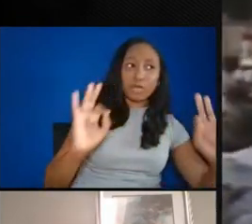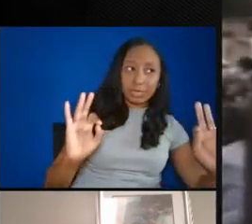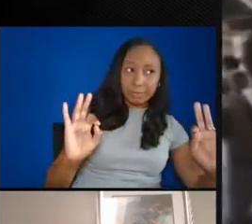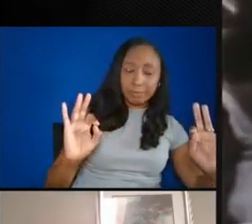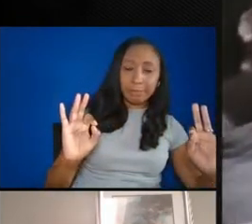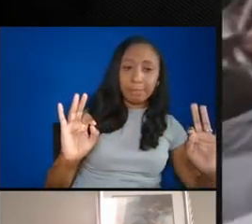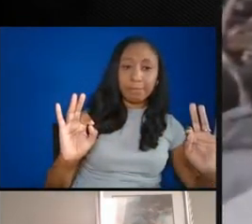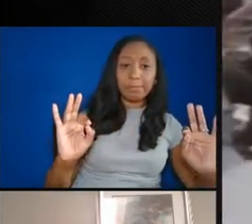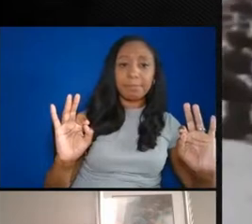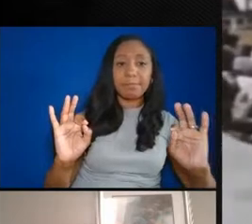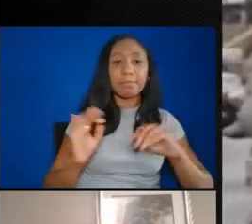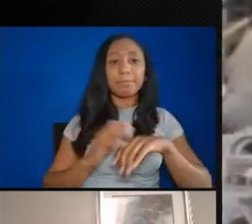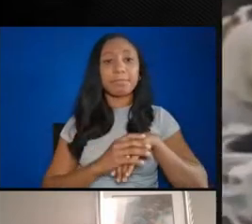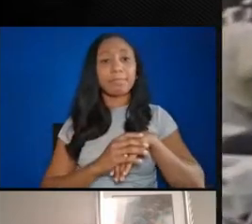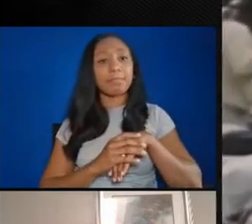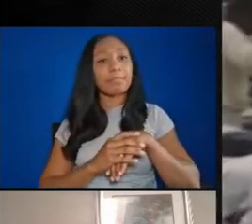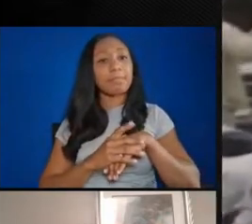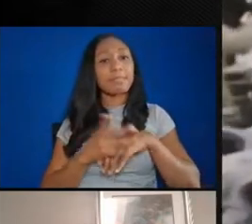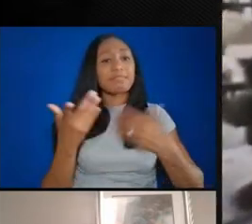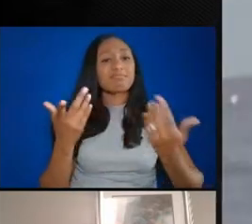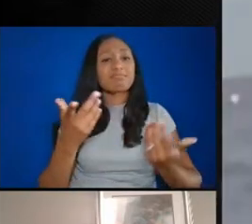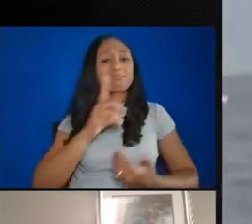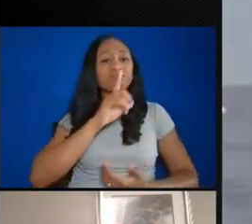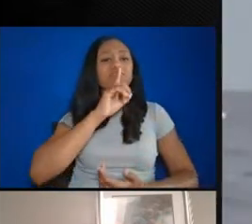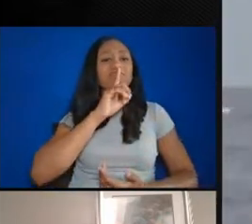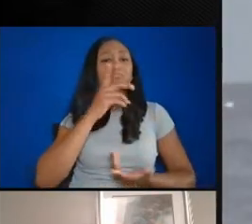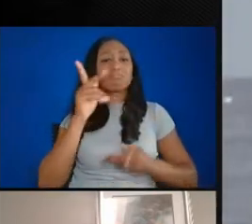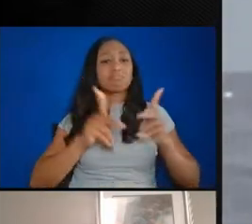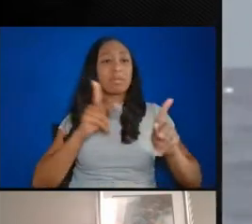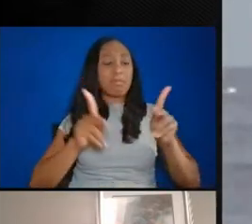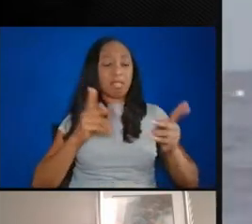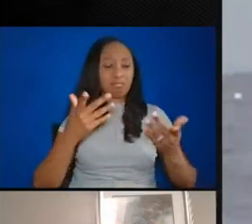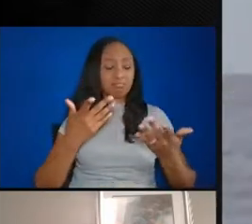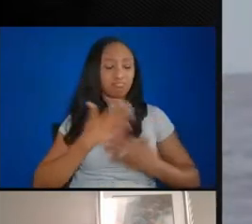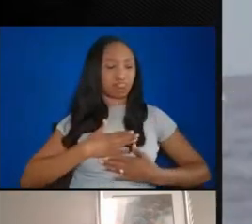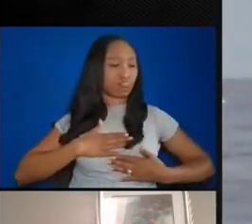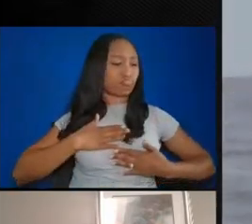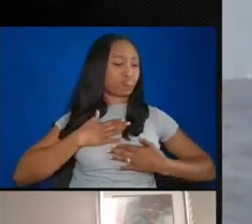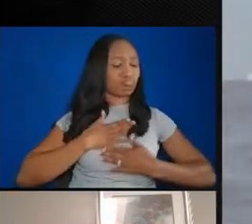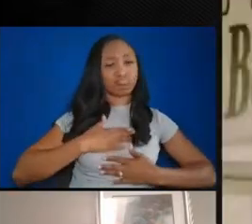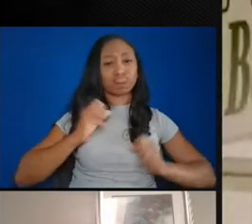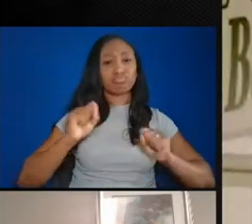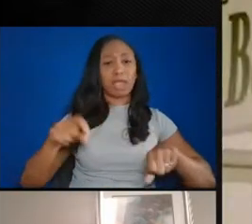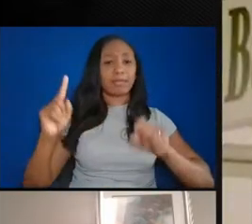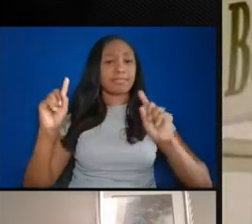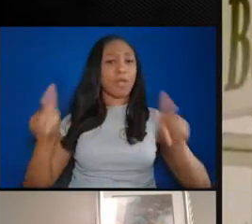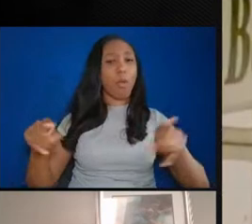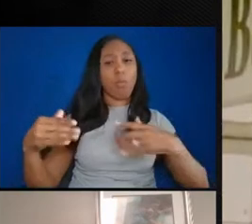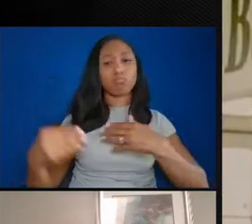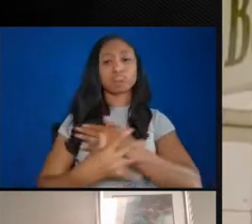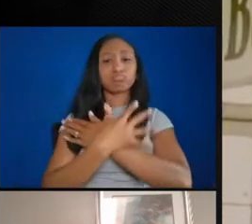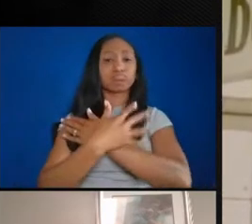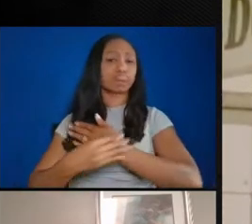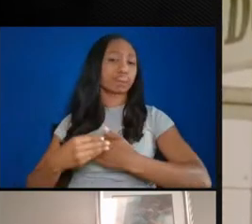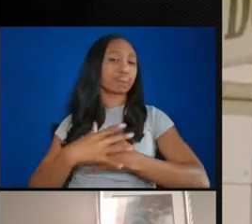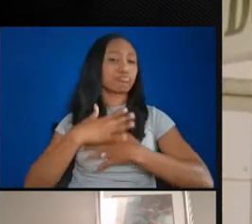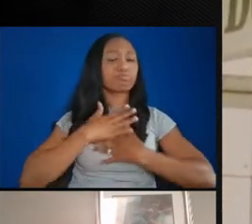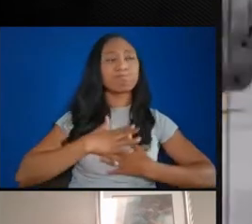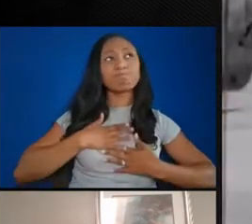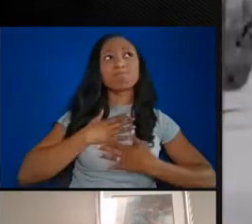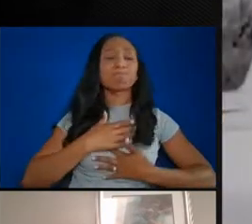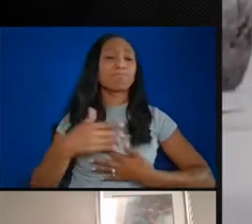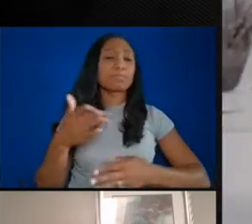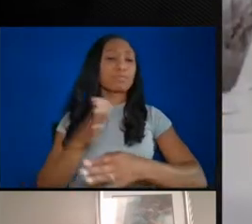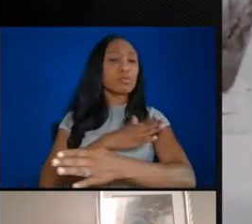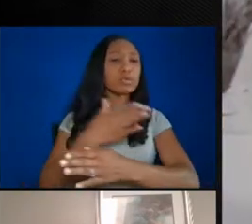no one could tell you to sit down or stand up. You could just come out and enjoy the Chesapeake Bay, enjoy the music, enjoy the